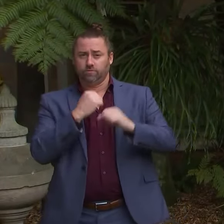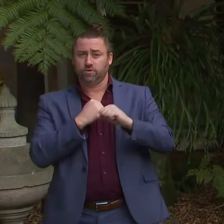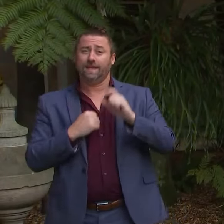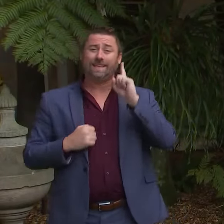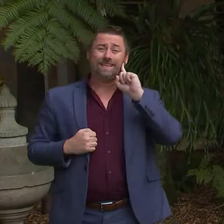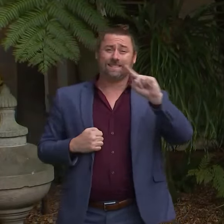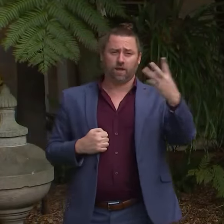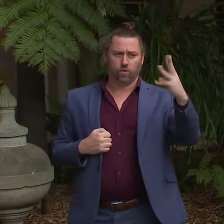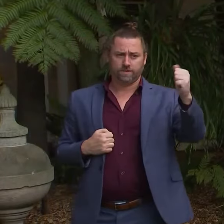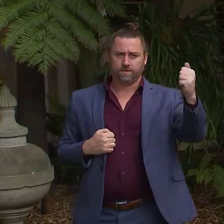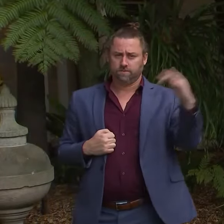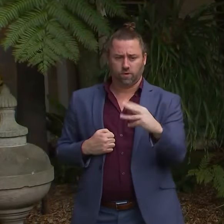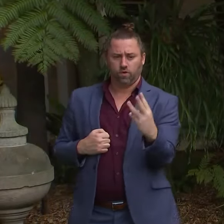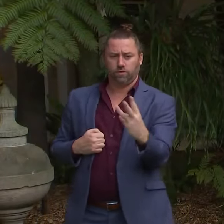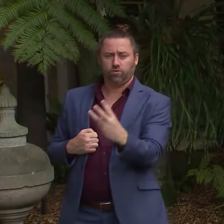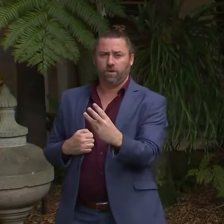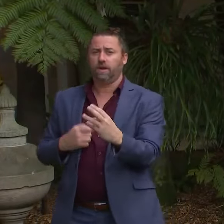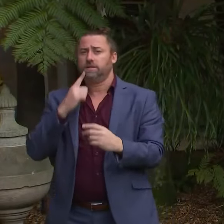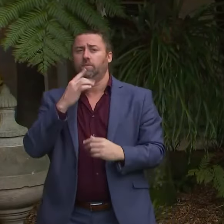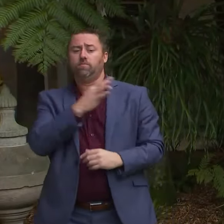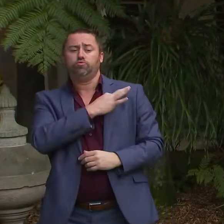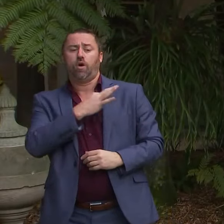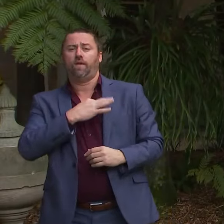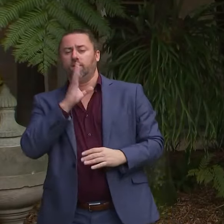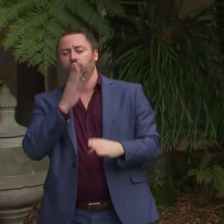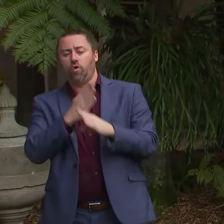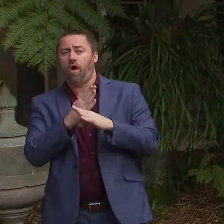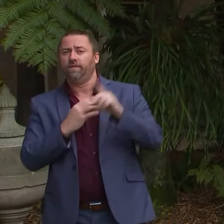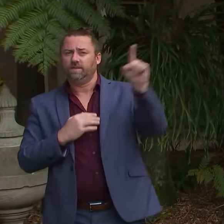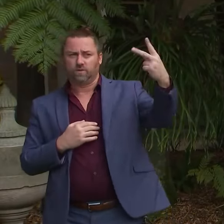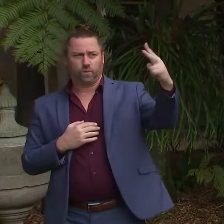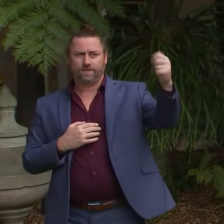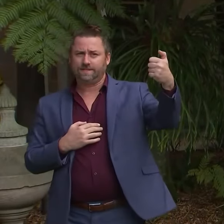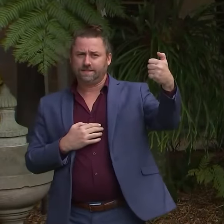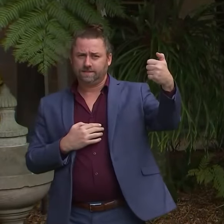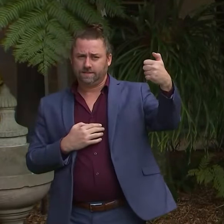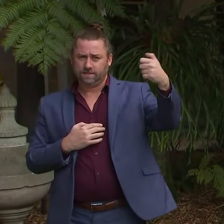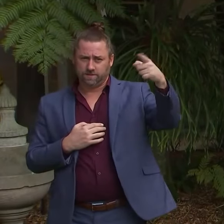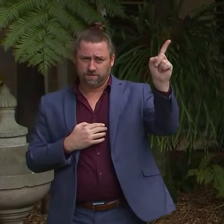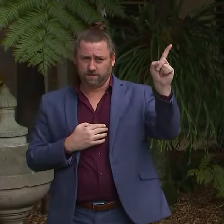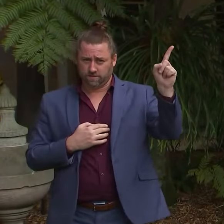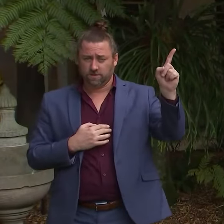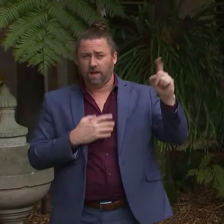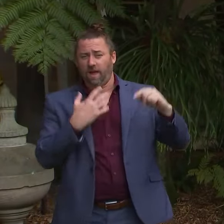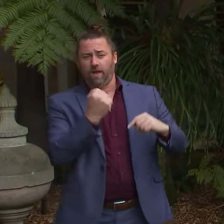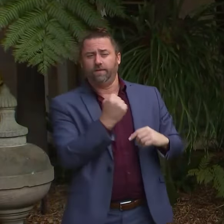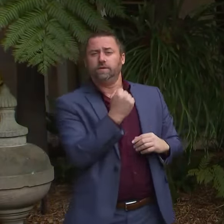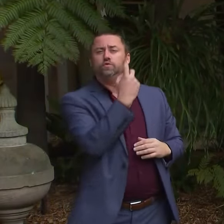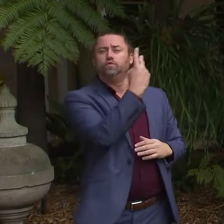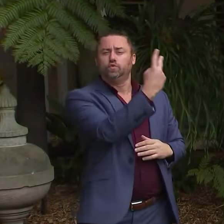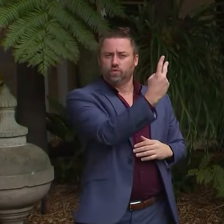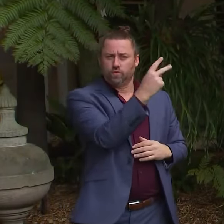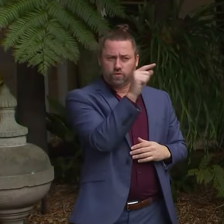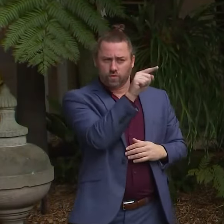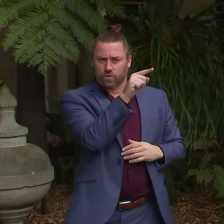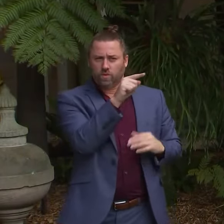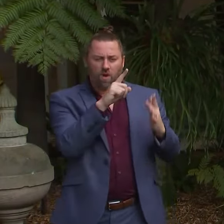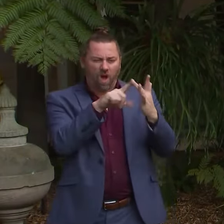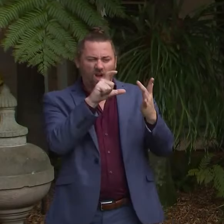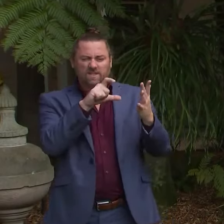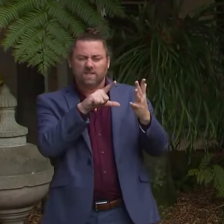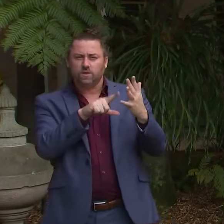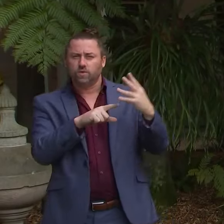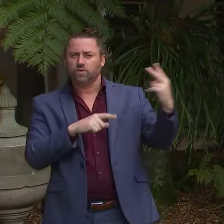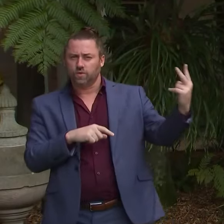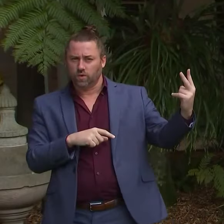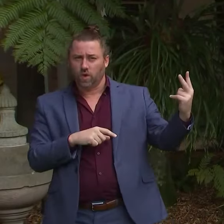yesterday. In private hospitals, we have 26 patients with COVID-19, including two, um, in intensive care.